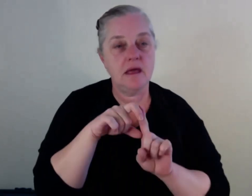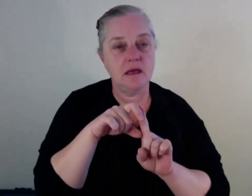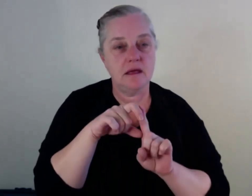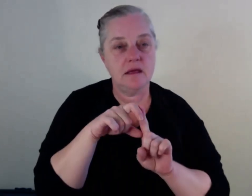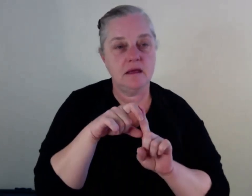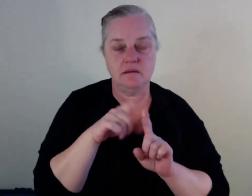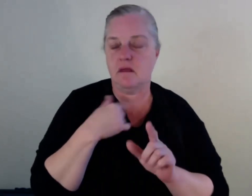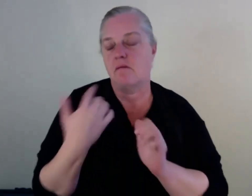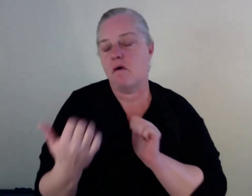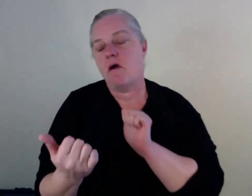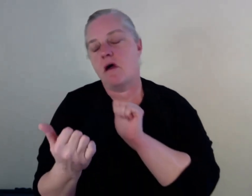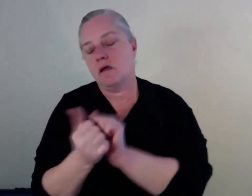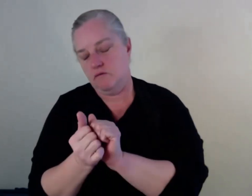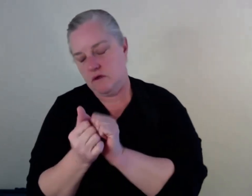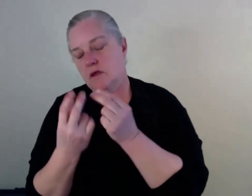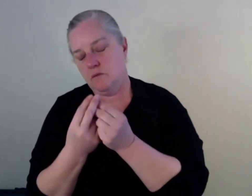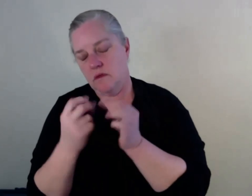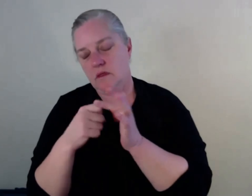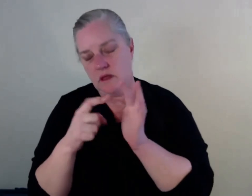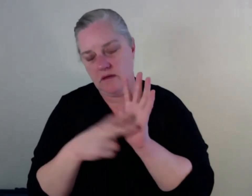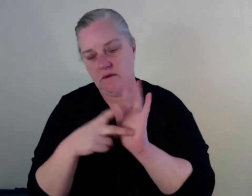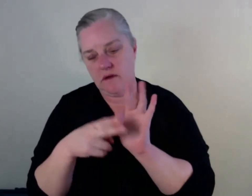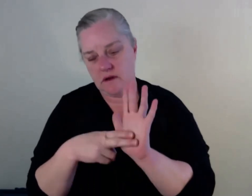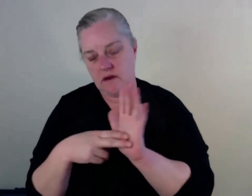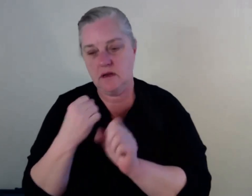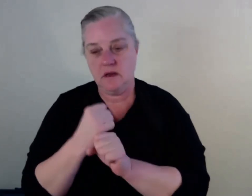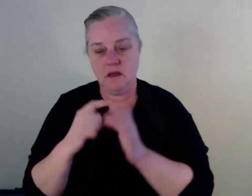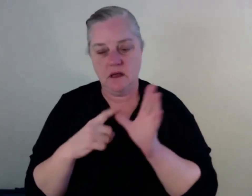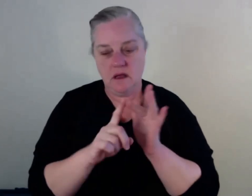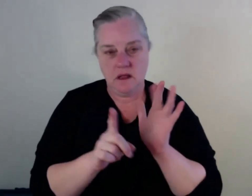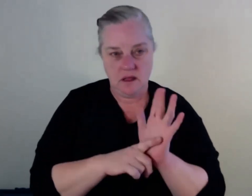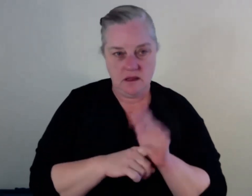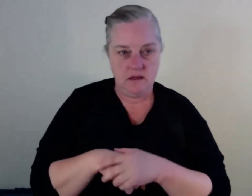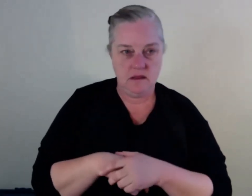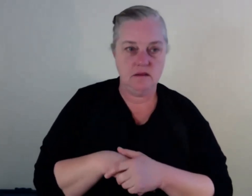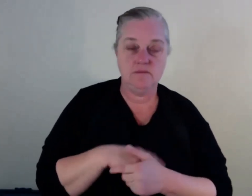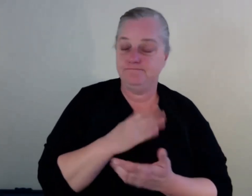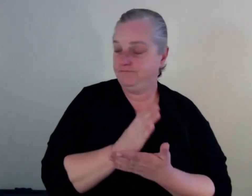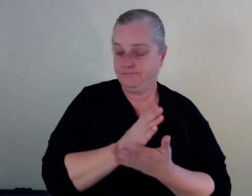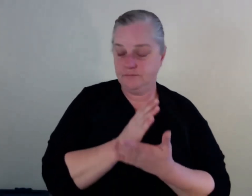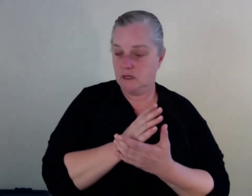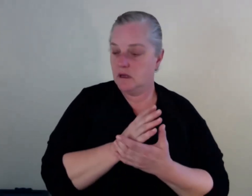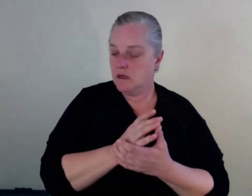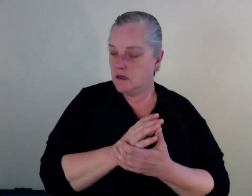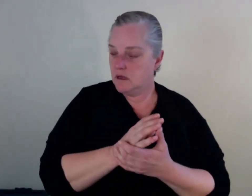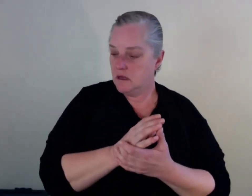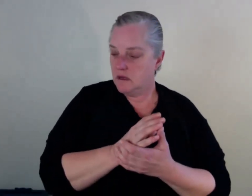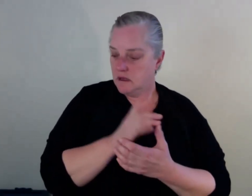Kevin. They look at people when people are, people are coming into the services, like they talk to the counselors, psychologists,